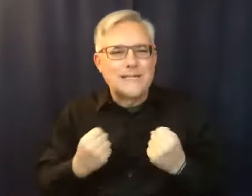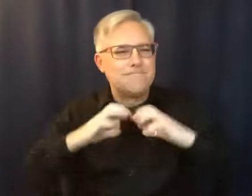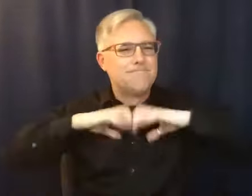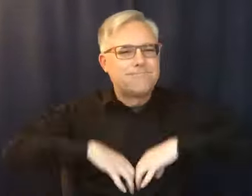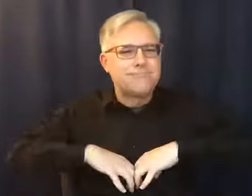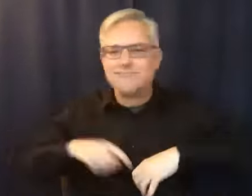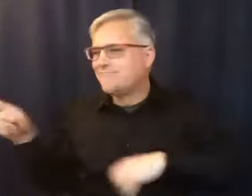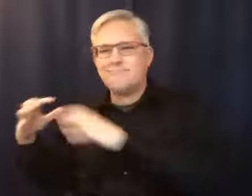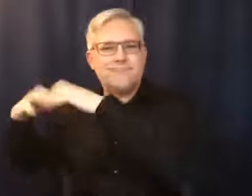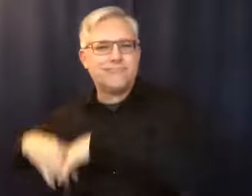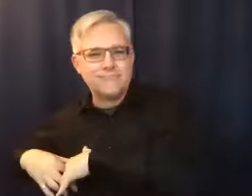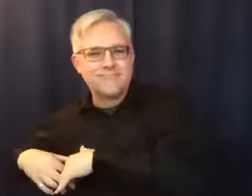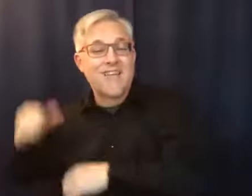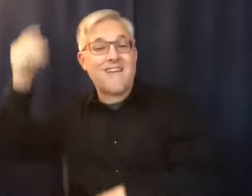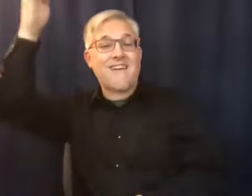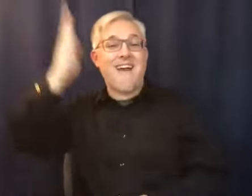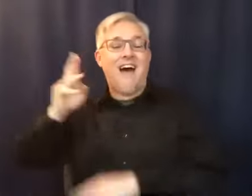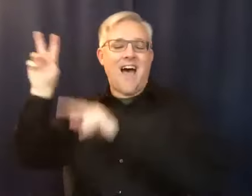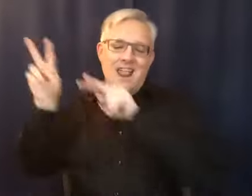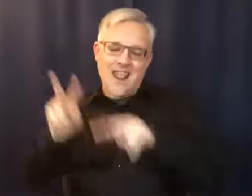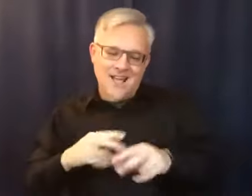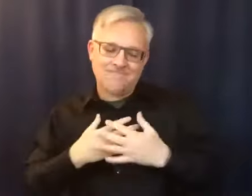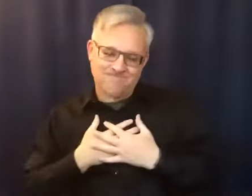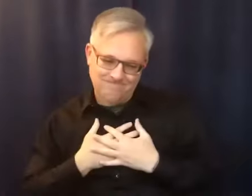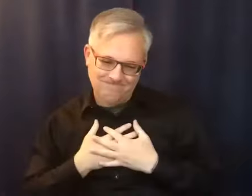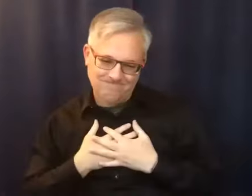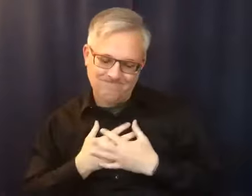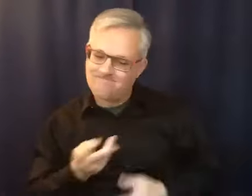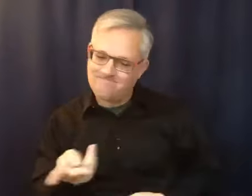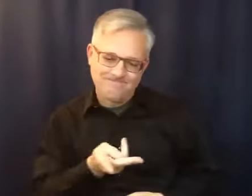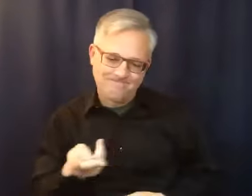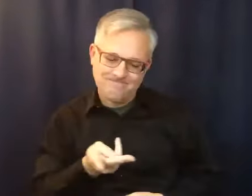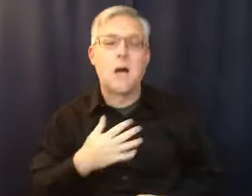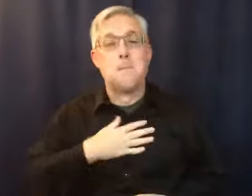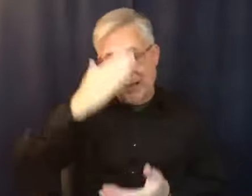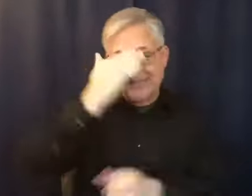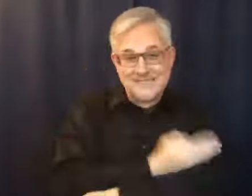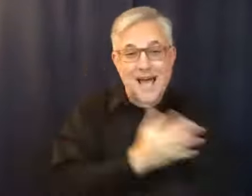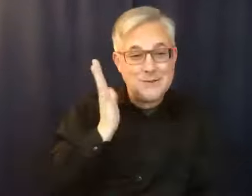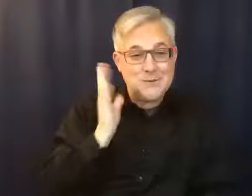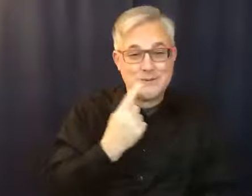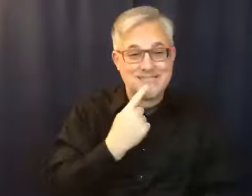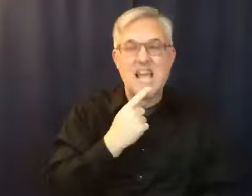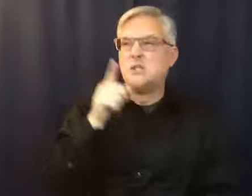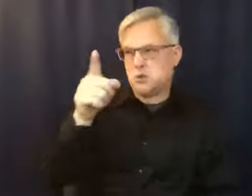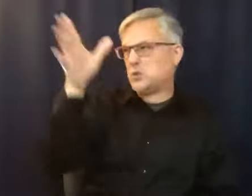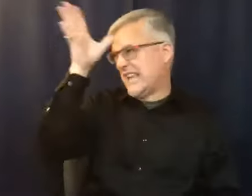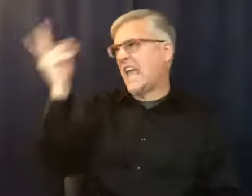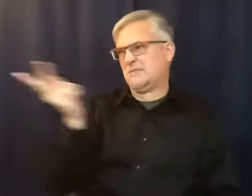that these two kind of, my son used to say, you all deserve one another. And we got together